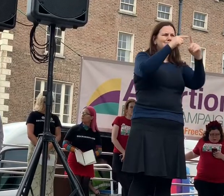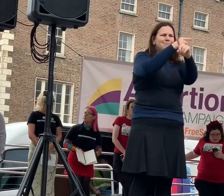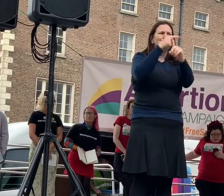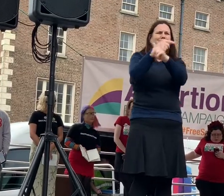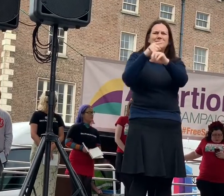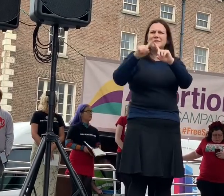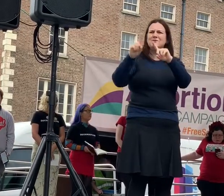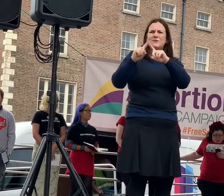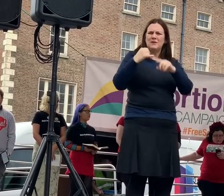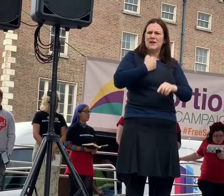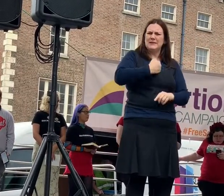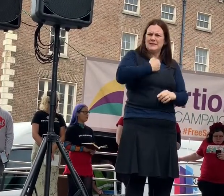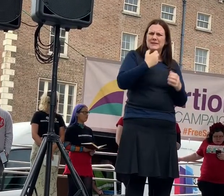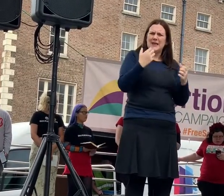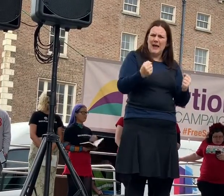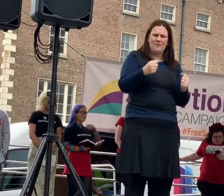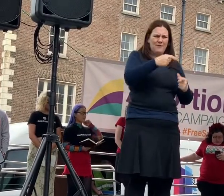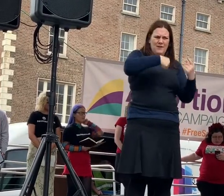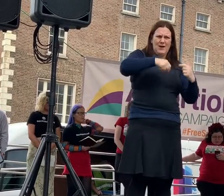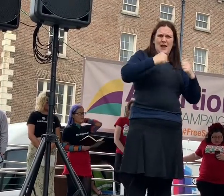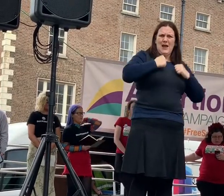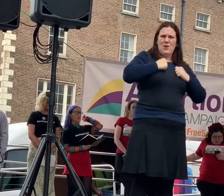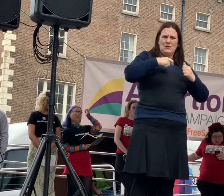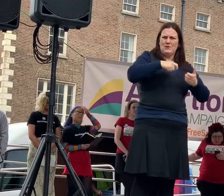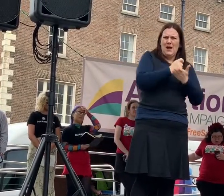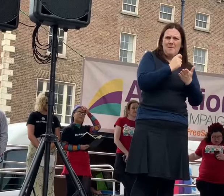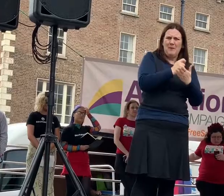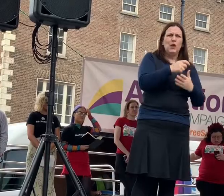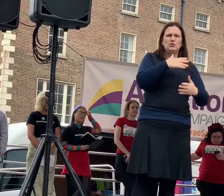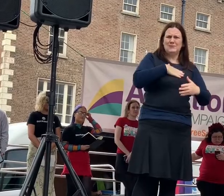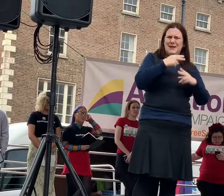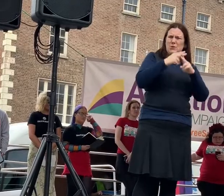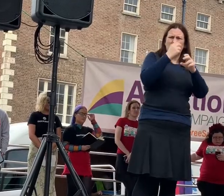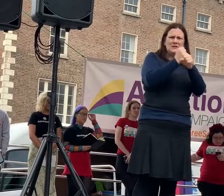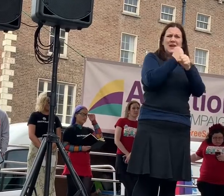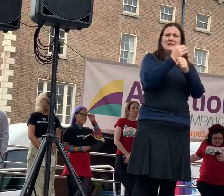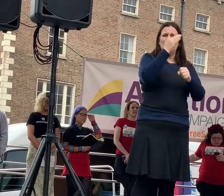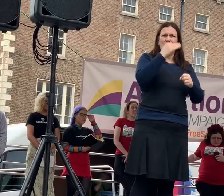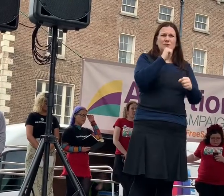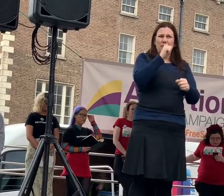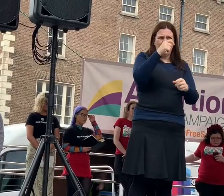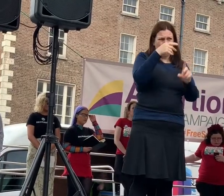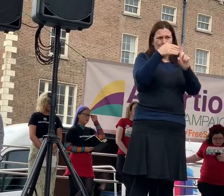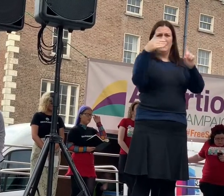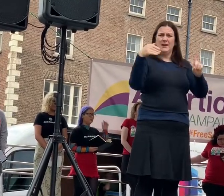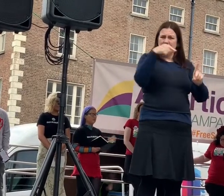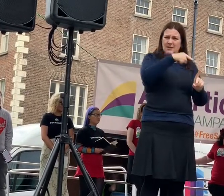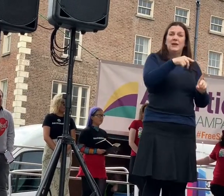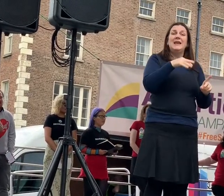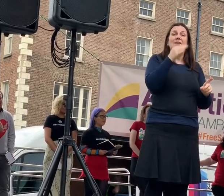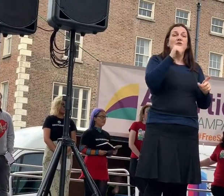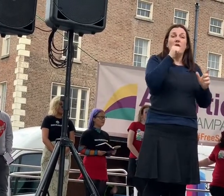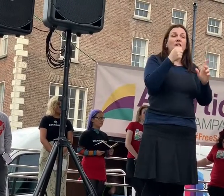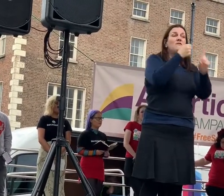activism. If we not fighting for everyone, we are failing each other and ourselves.